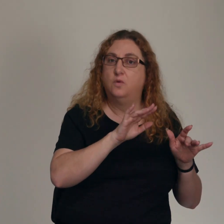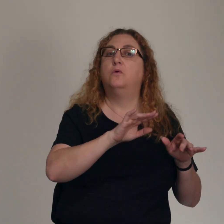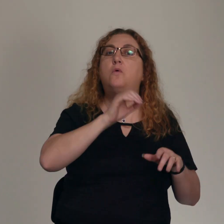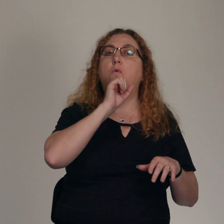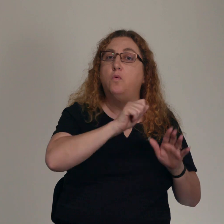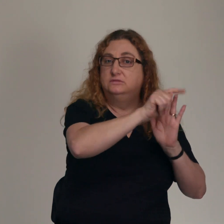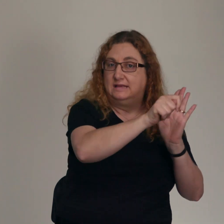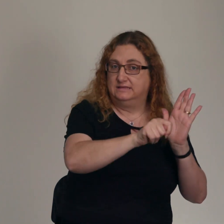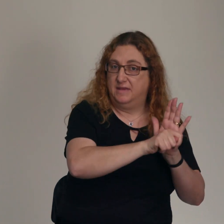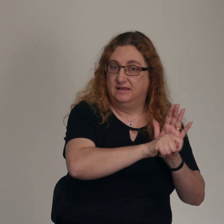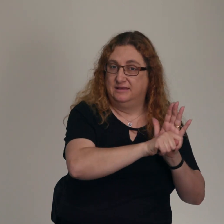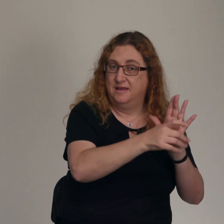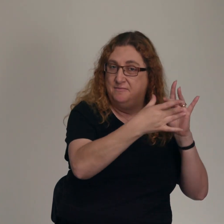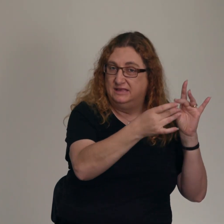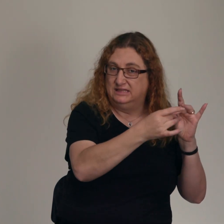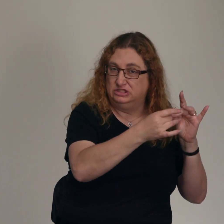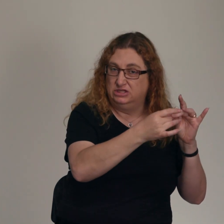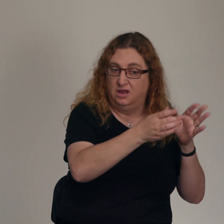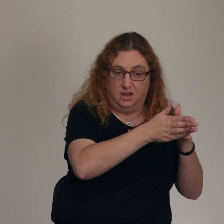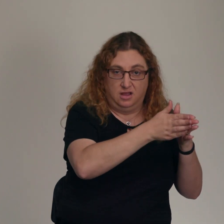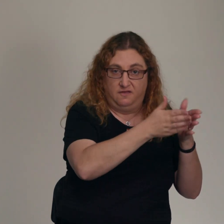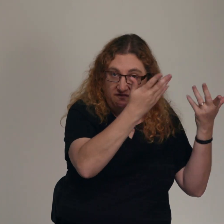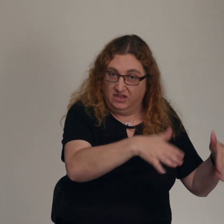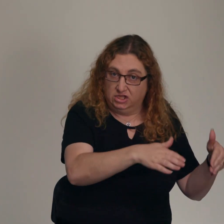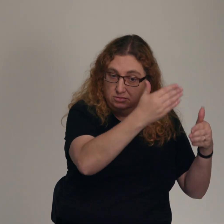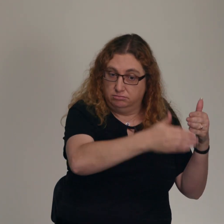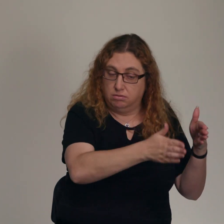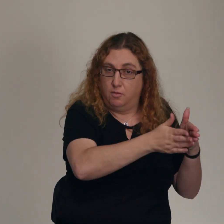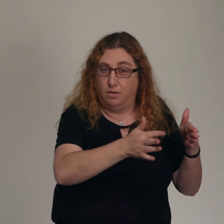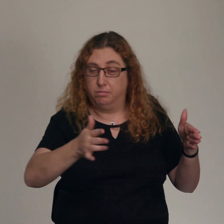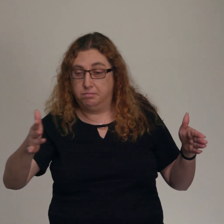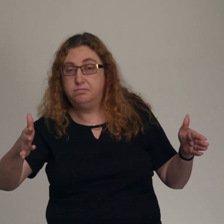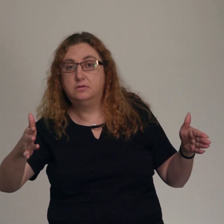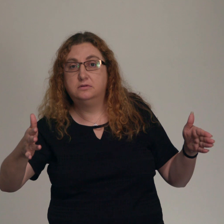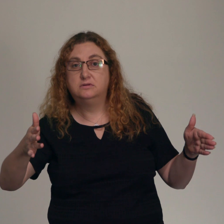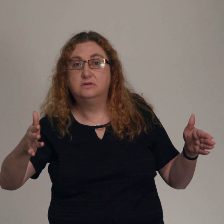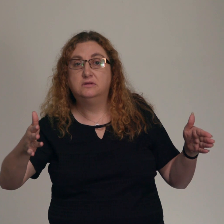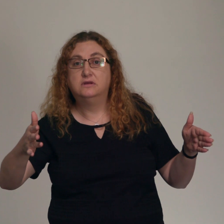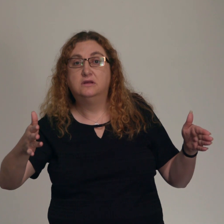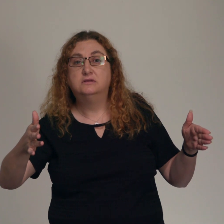them next, he speaks to them next through John the Baptist. He's the last in the line of the old covenant prophets.